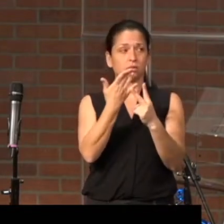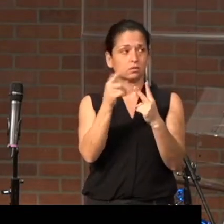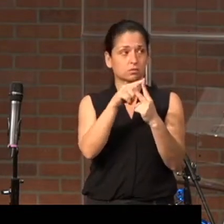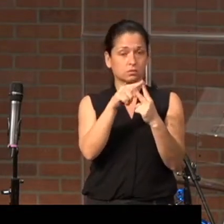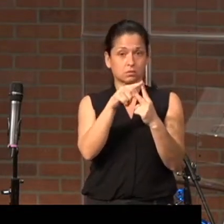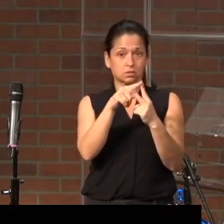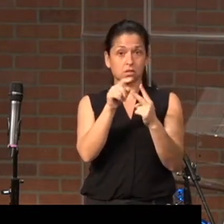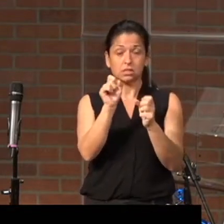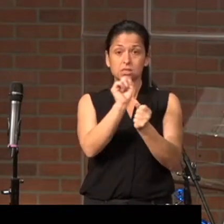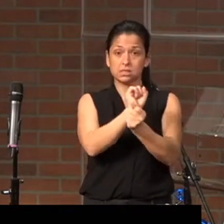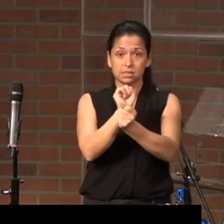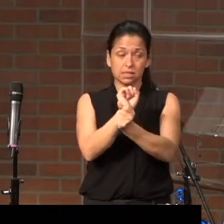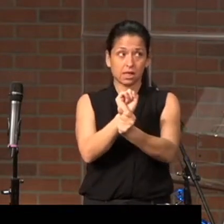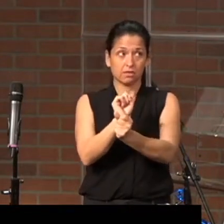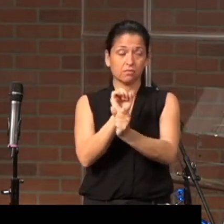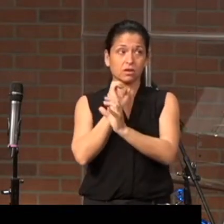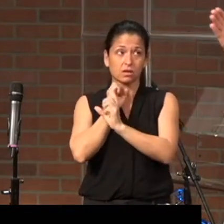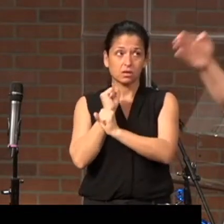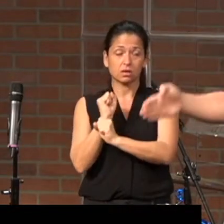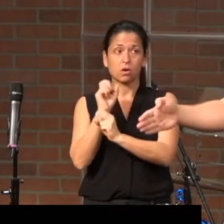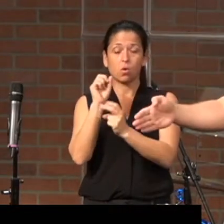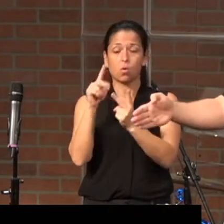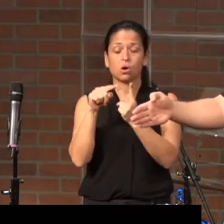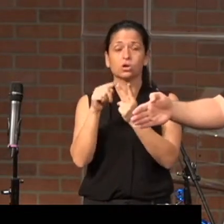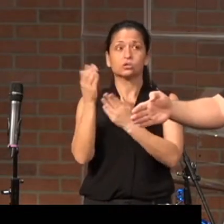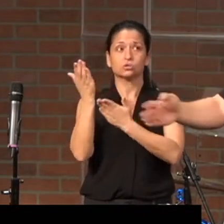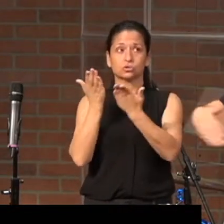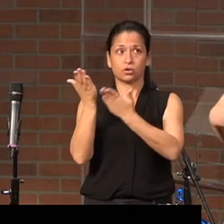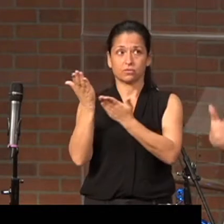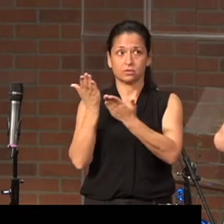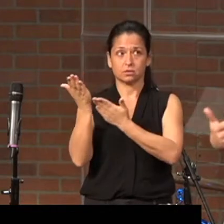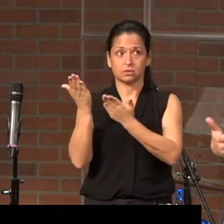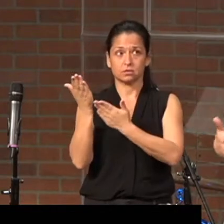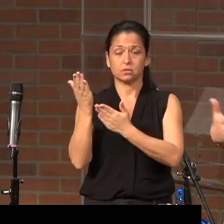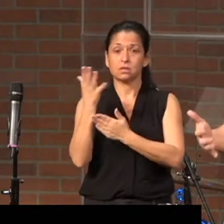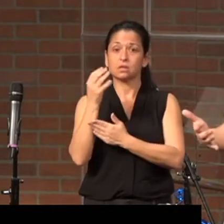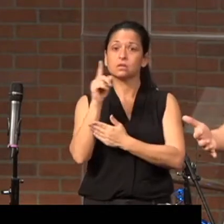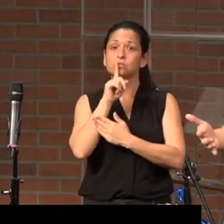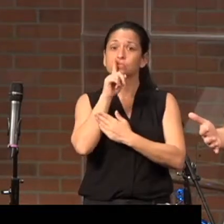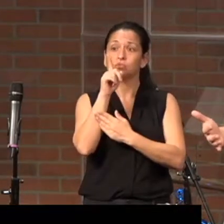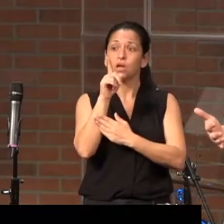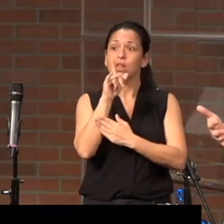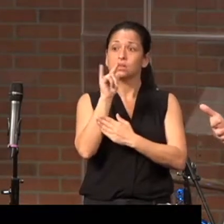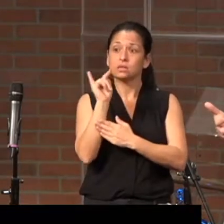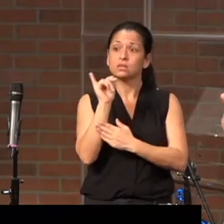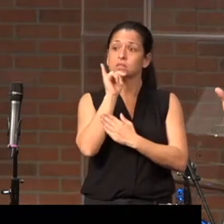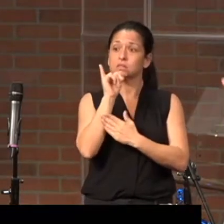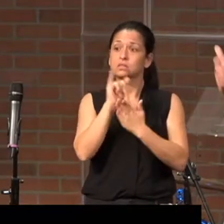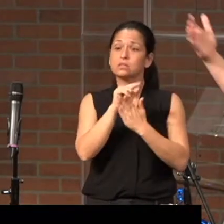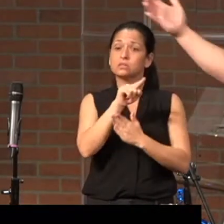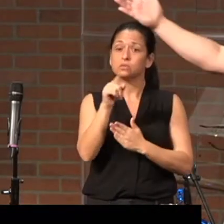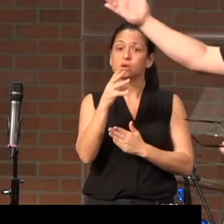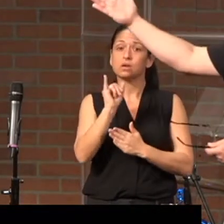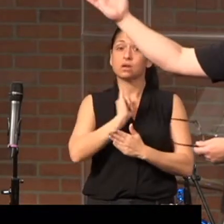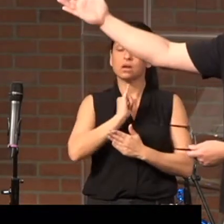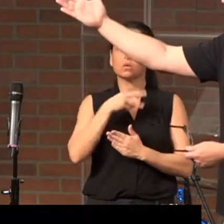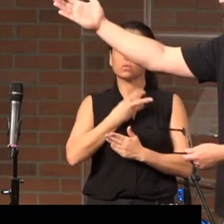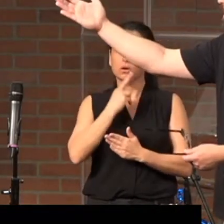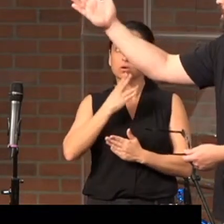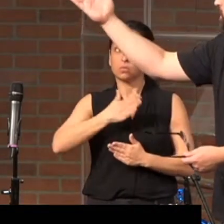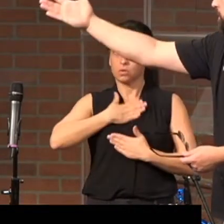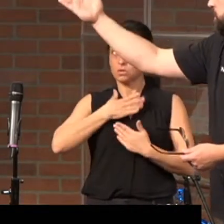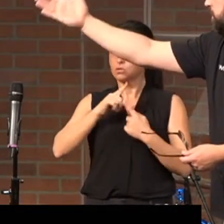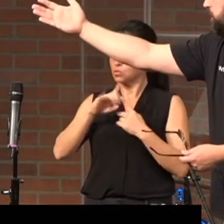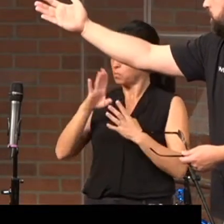slave or servant. And the reality is that you and I, we are willing to